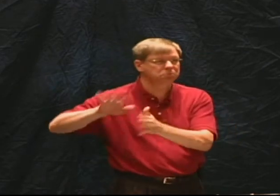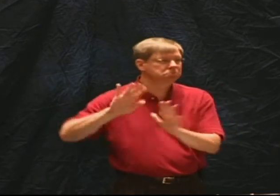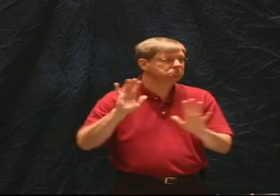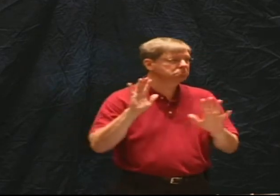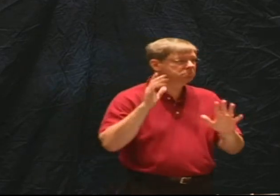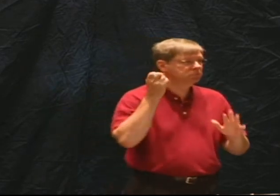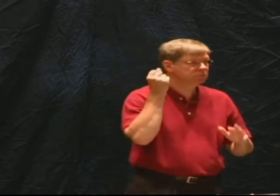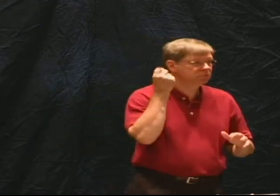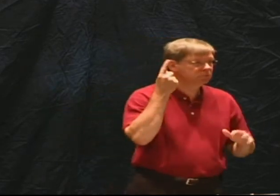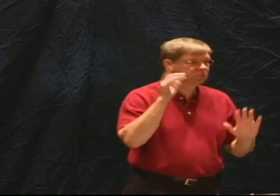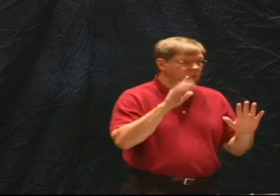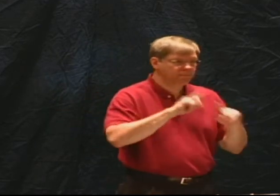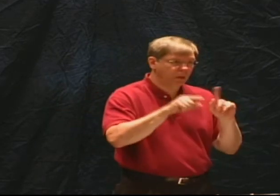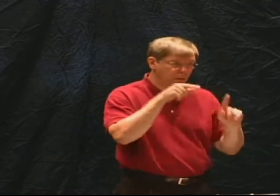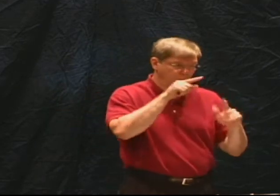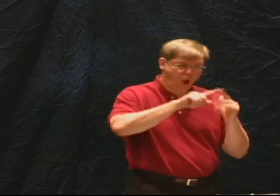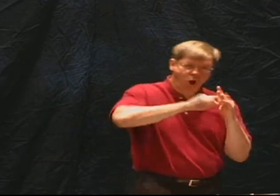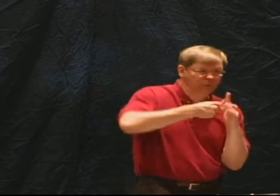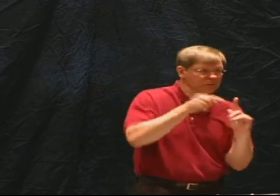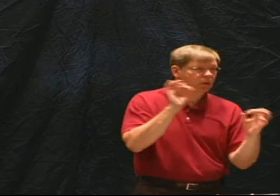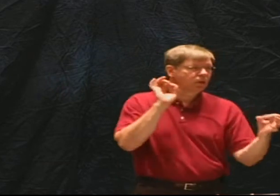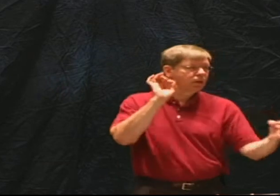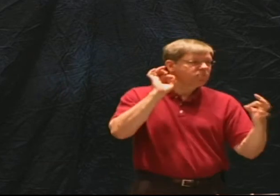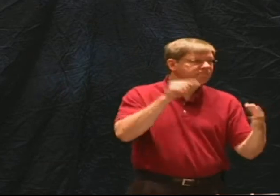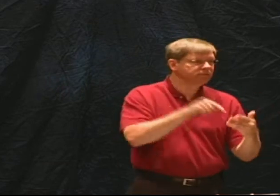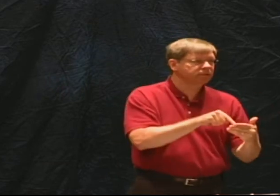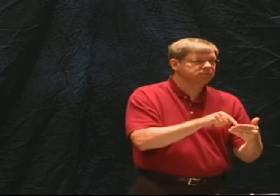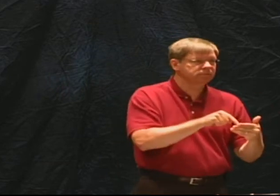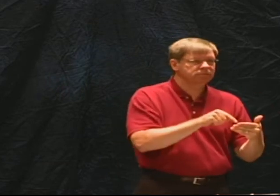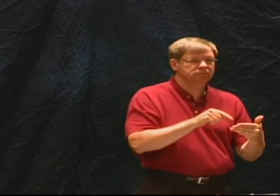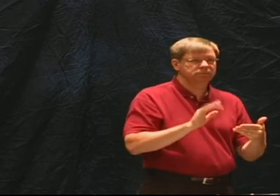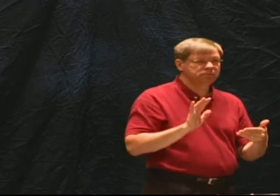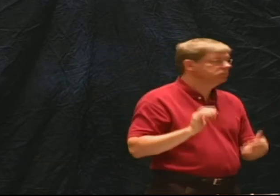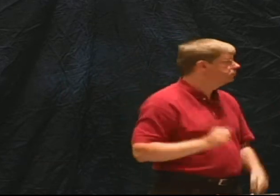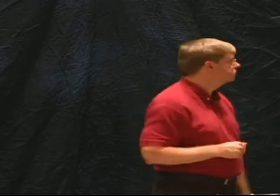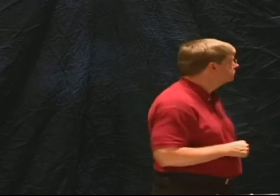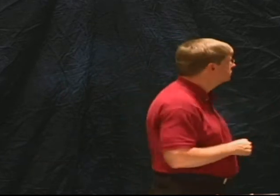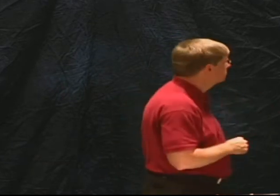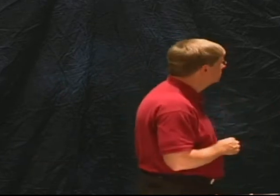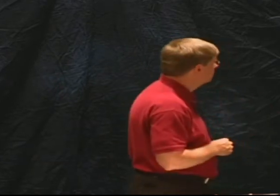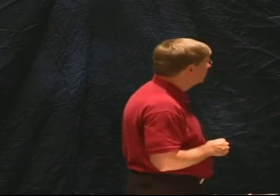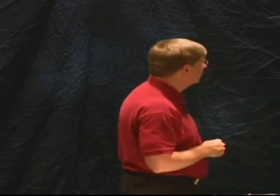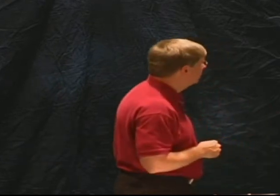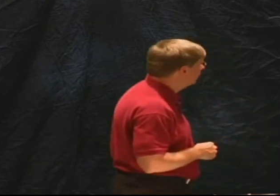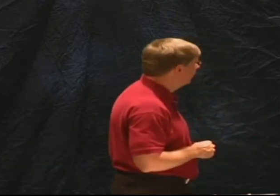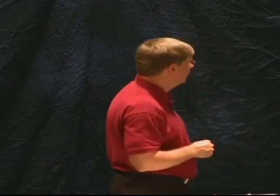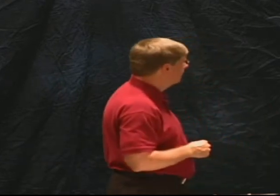in the copying of scripture what we're talking about is inerrancy in the original autograph